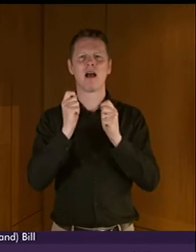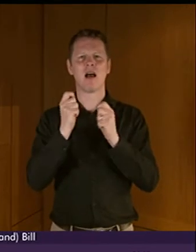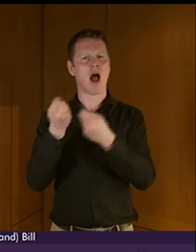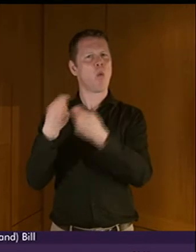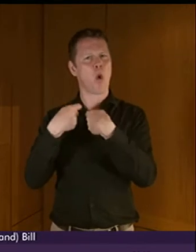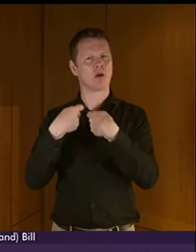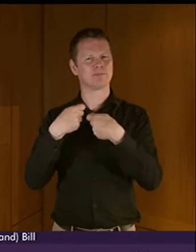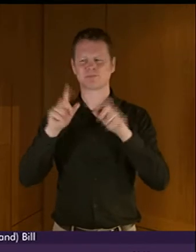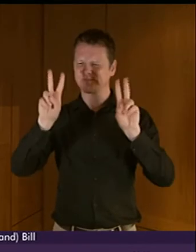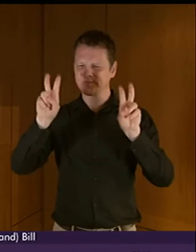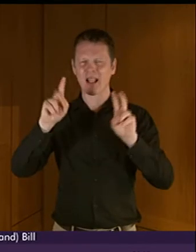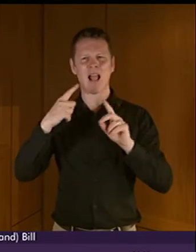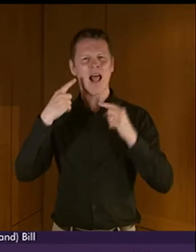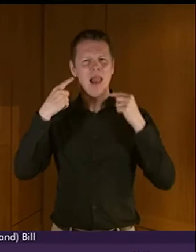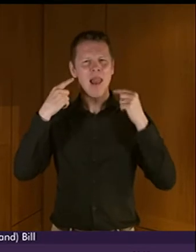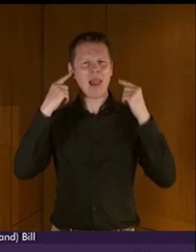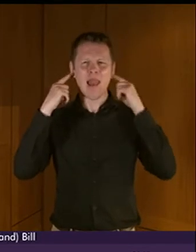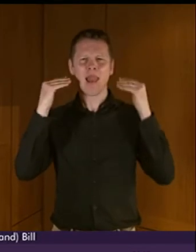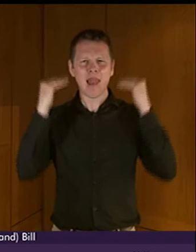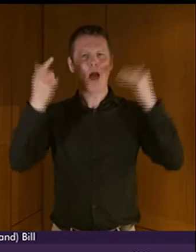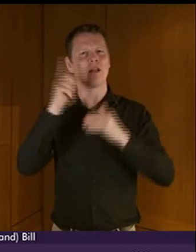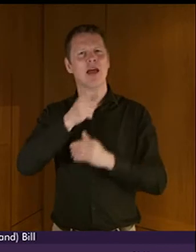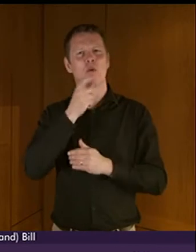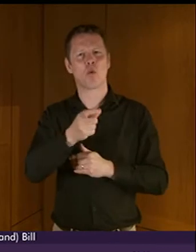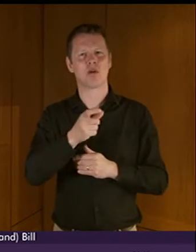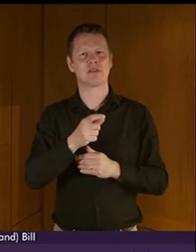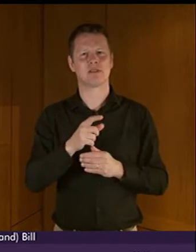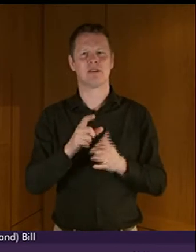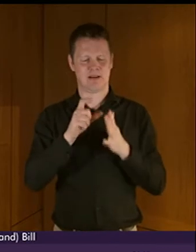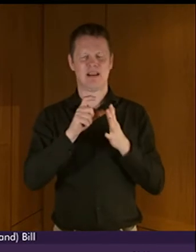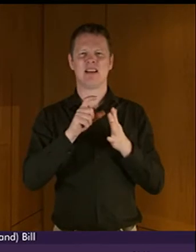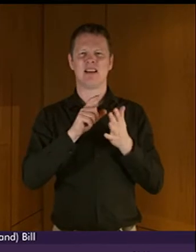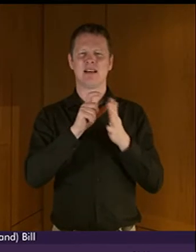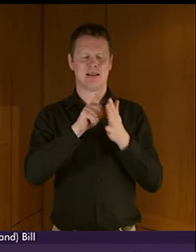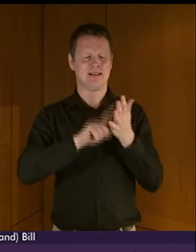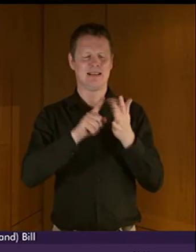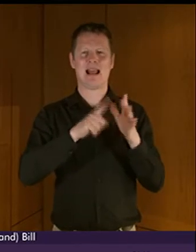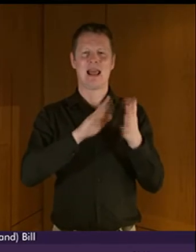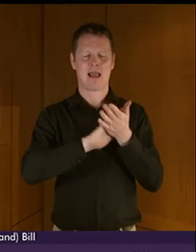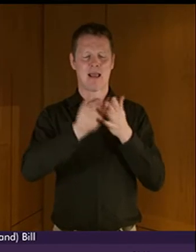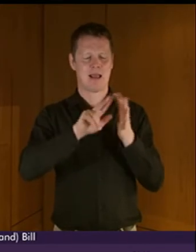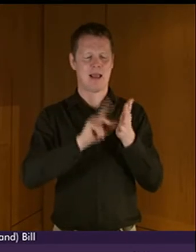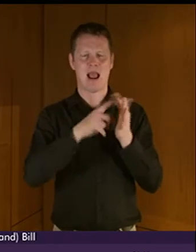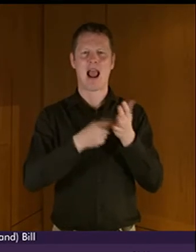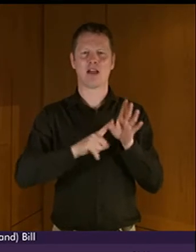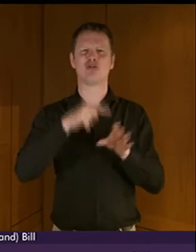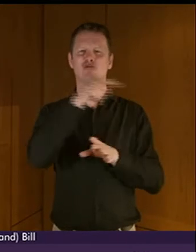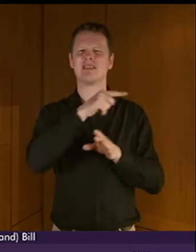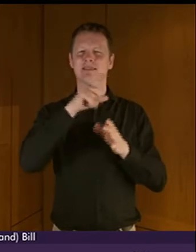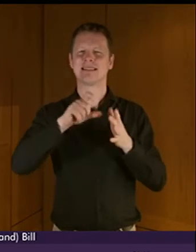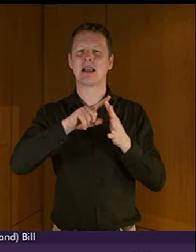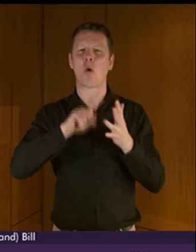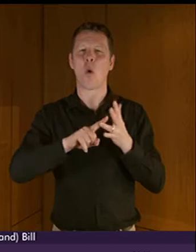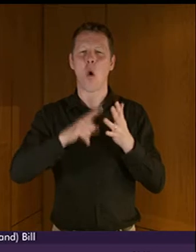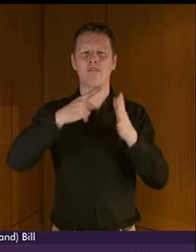words. An award presented by Delia Henry, the Chief Executive for Action on Hearing Loss to this Parliament.